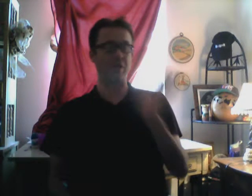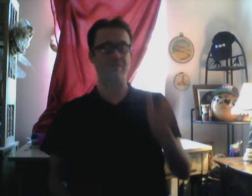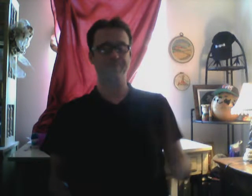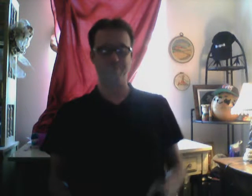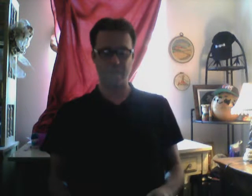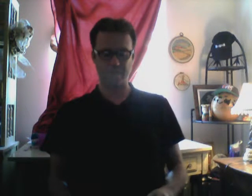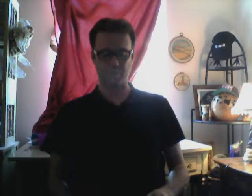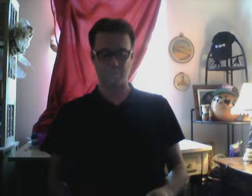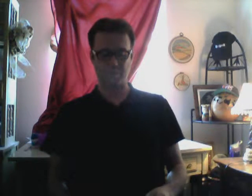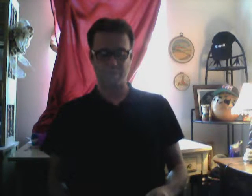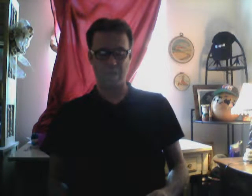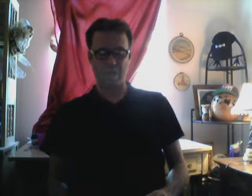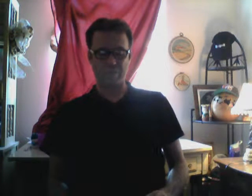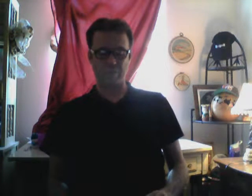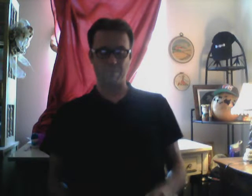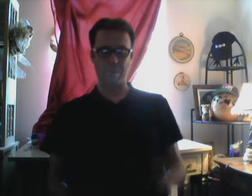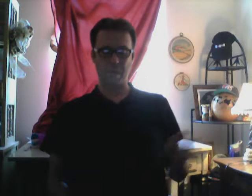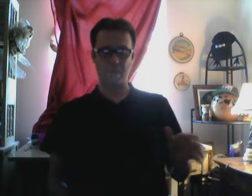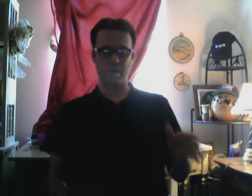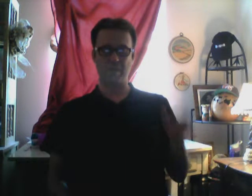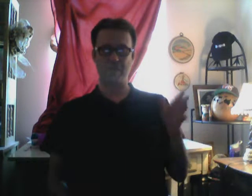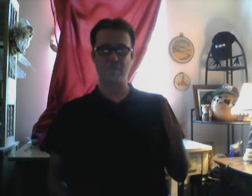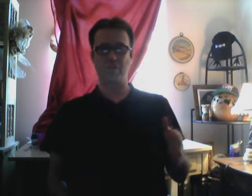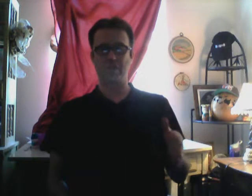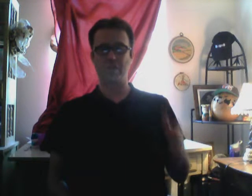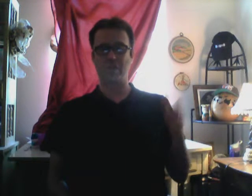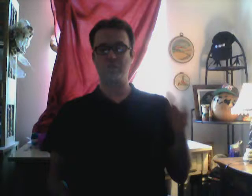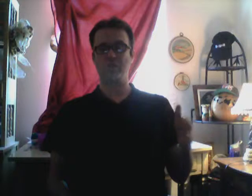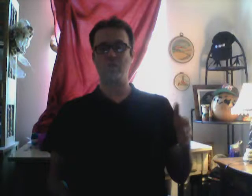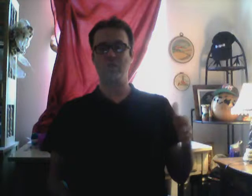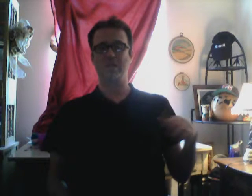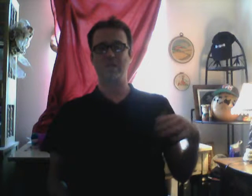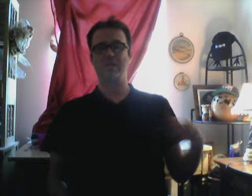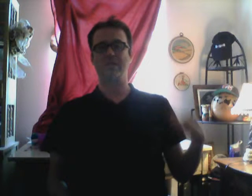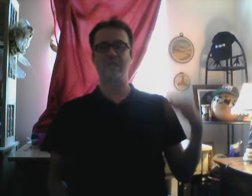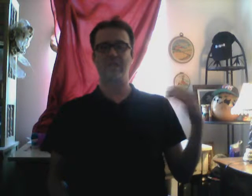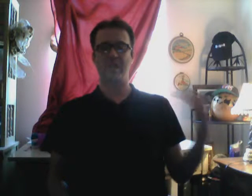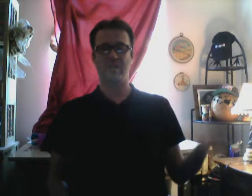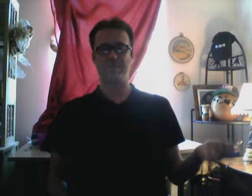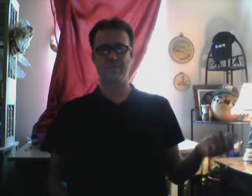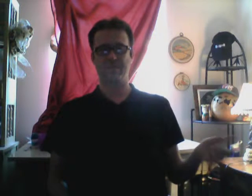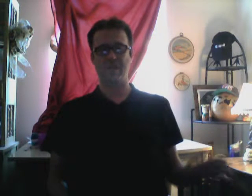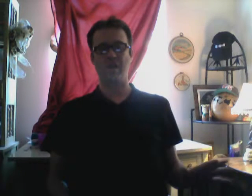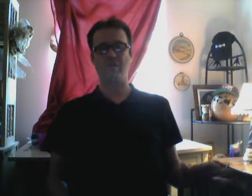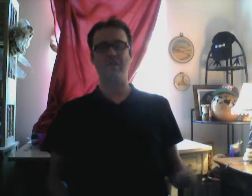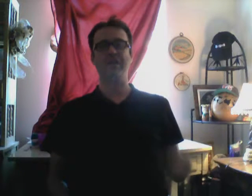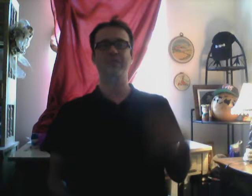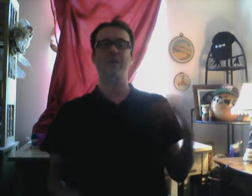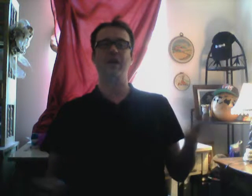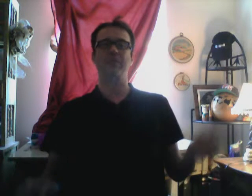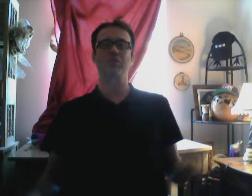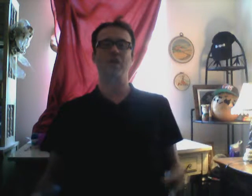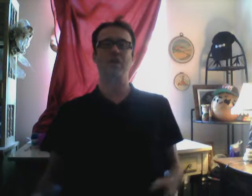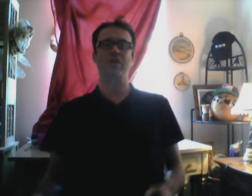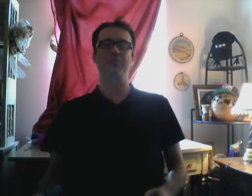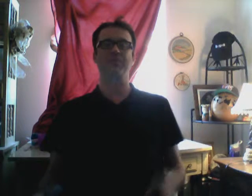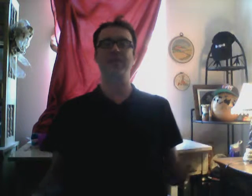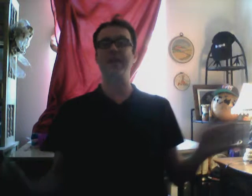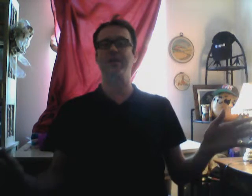So. That's. The mob. good. cajoling. Guilty. Oh. And that's why. I'm dragged. I'm skated